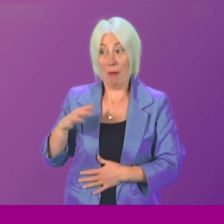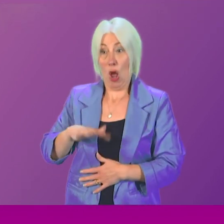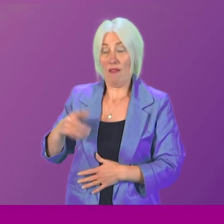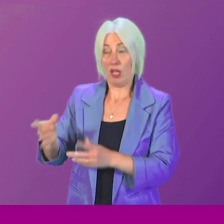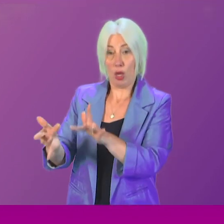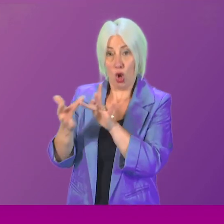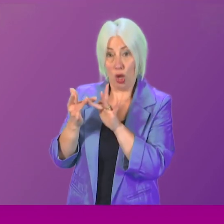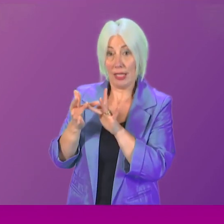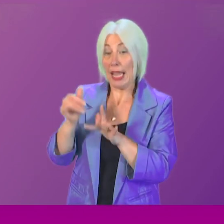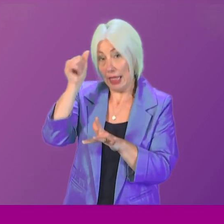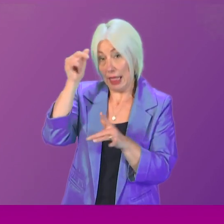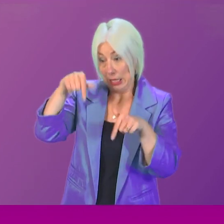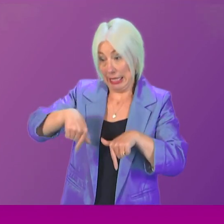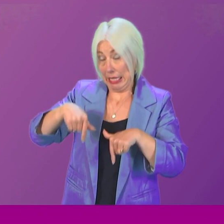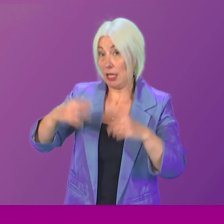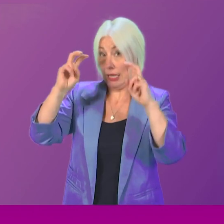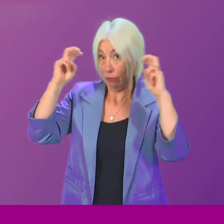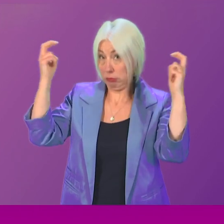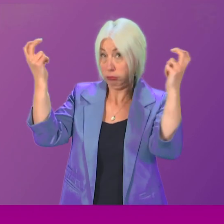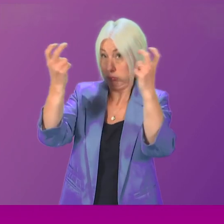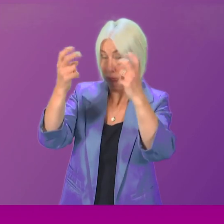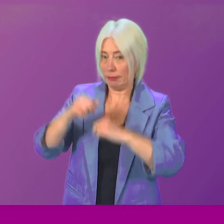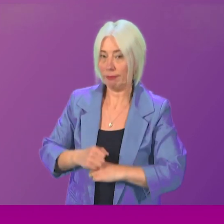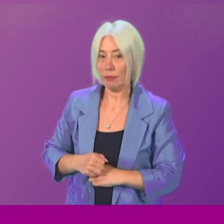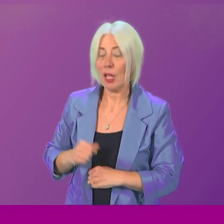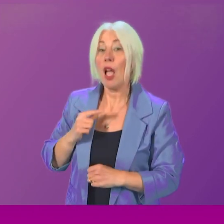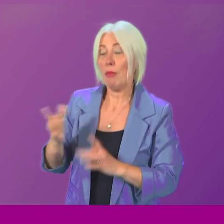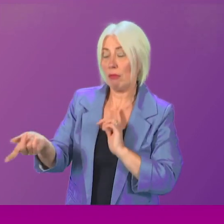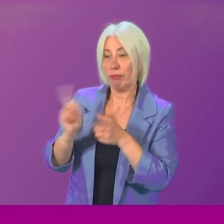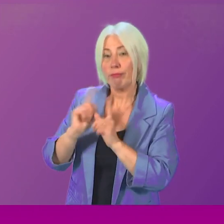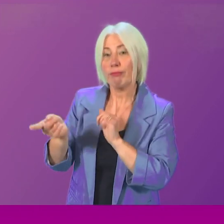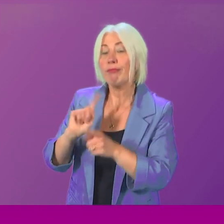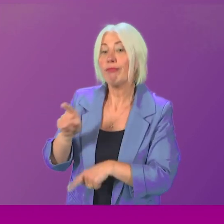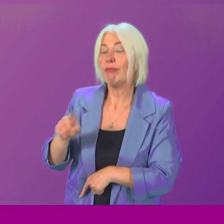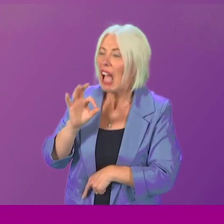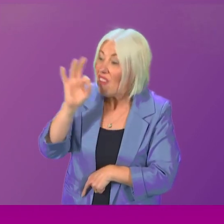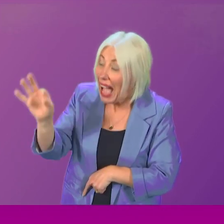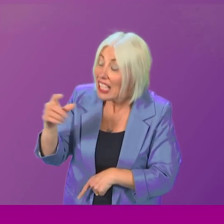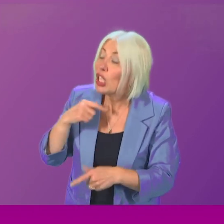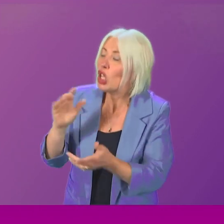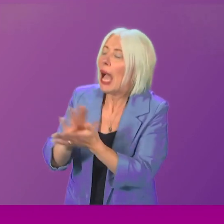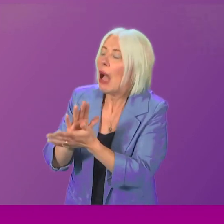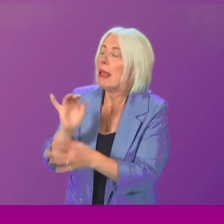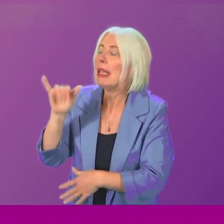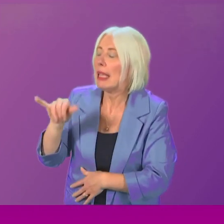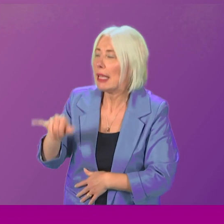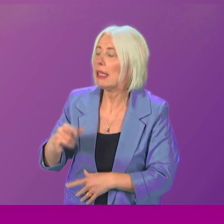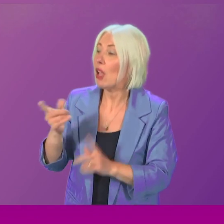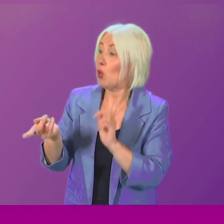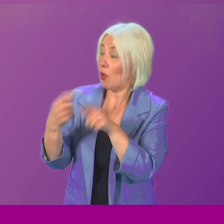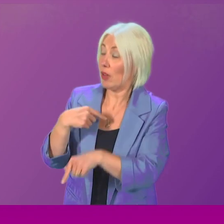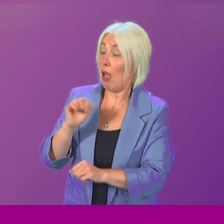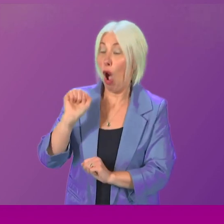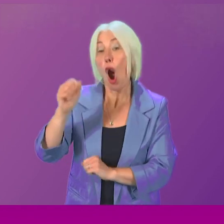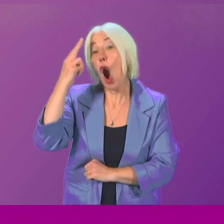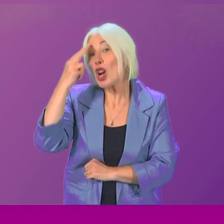I believe she's in the chamber today for some months now. I should point out that I've asked her and she's happy for me to use her name in this question. Now, her name